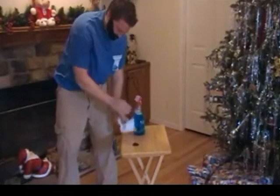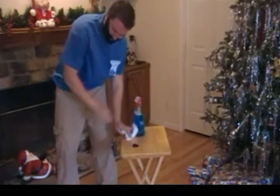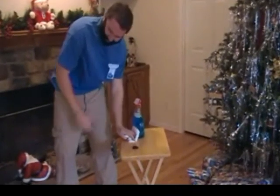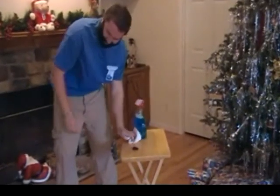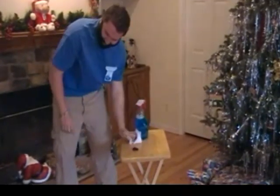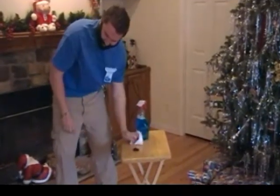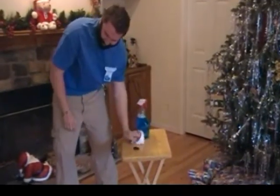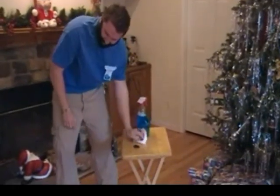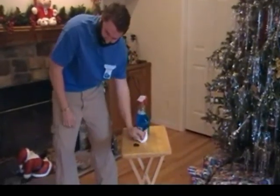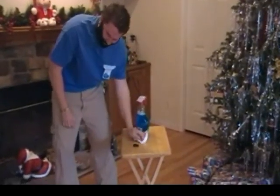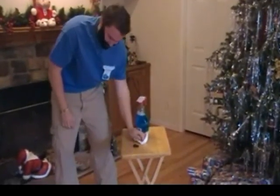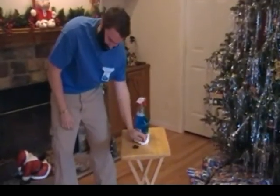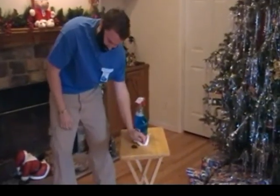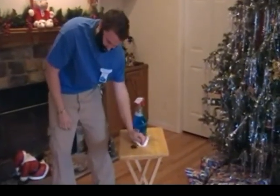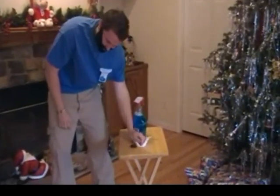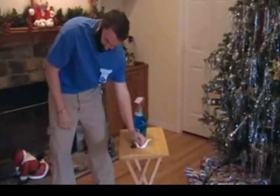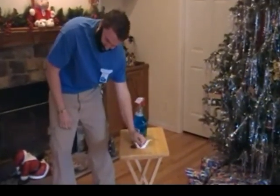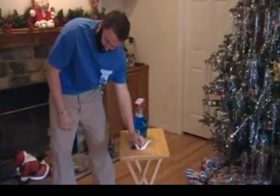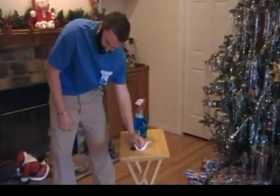Wait a minute. Live.